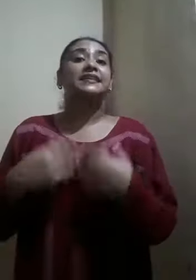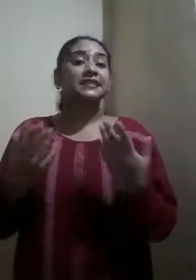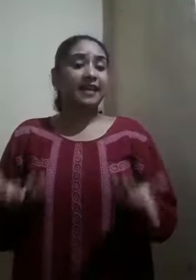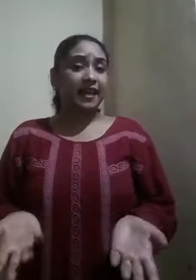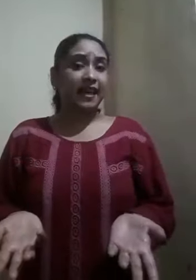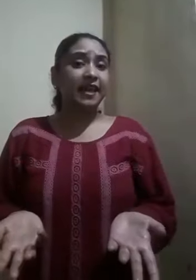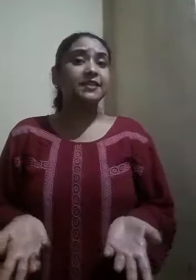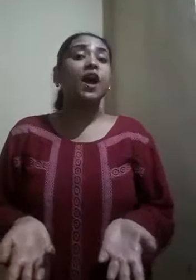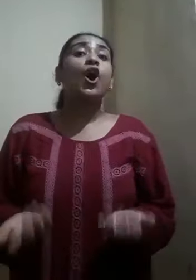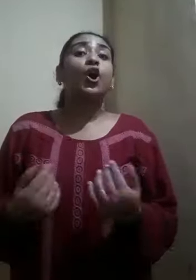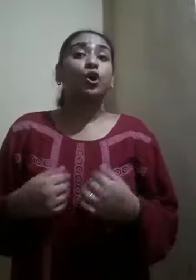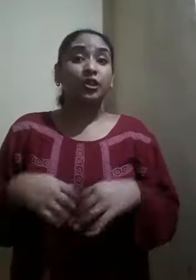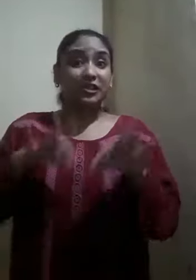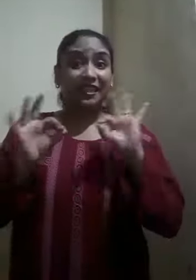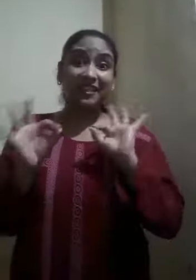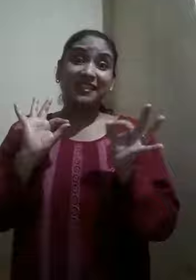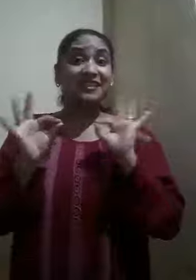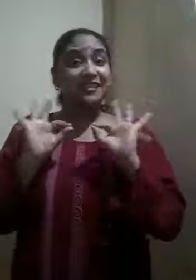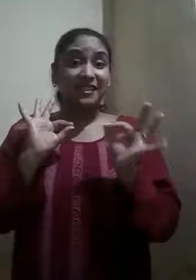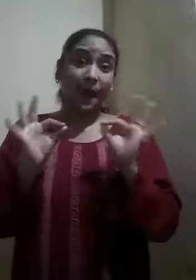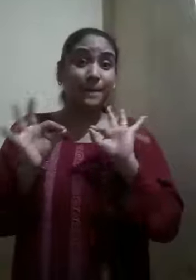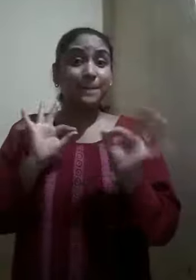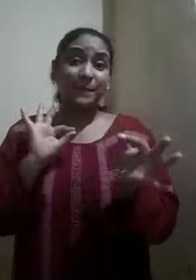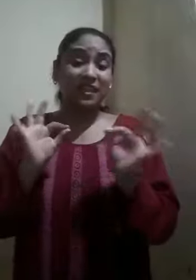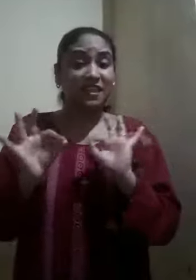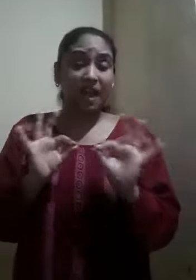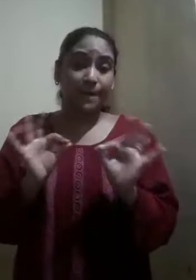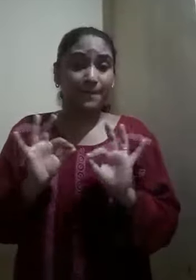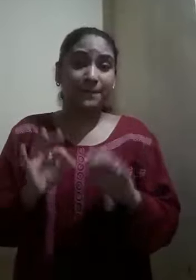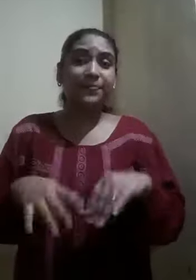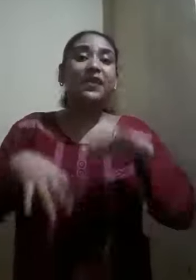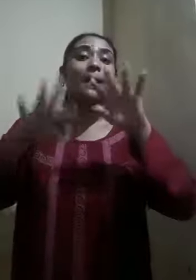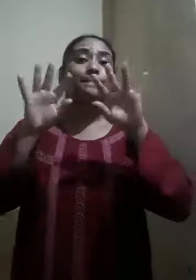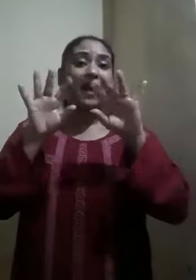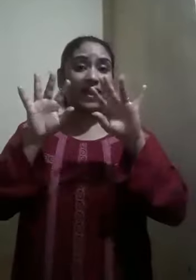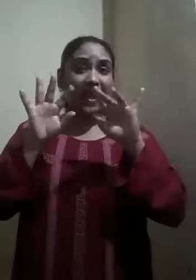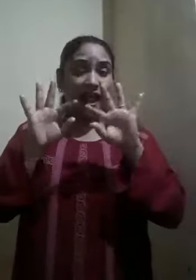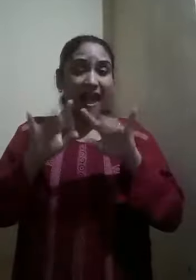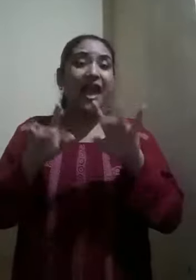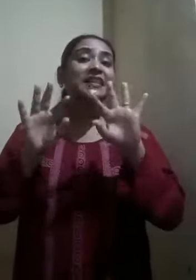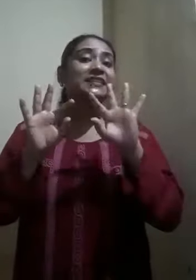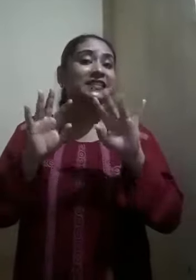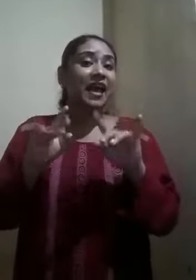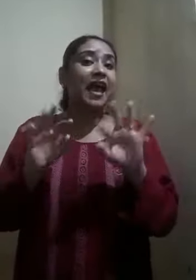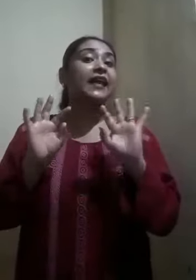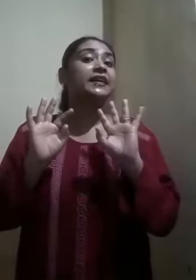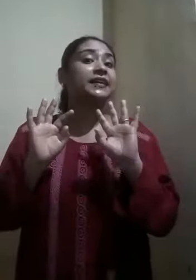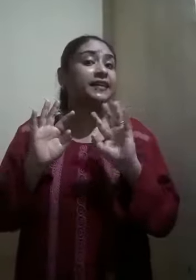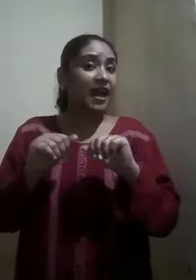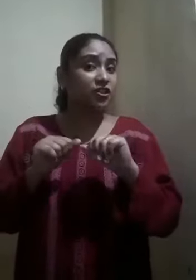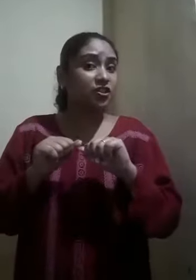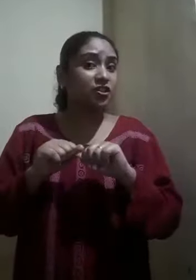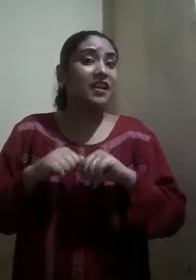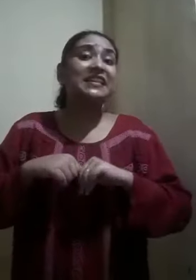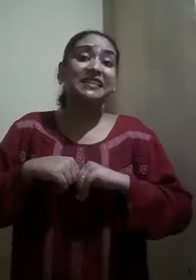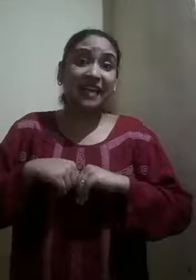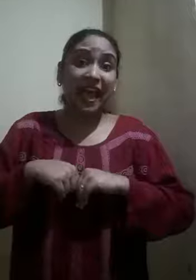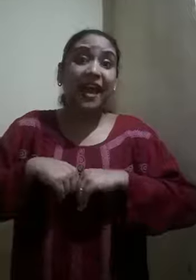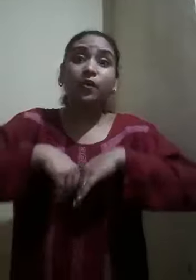taste good things, yum yum, hands can touch sand,